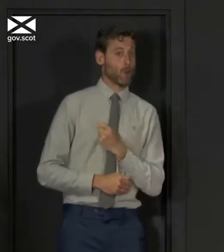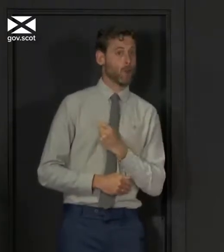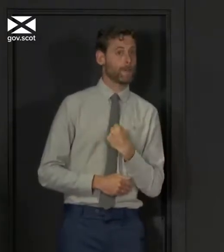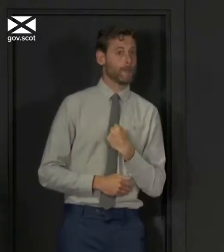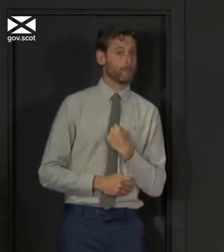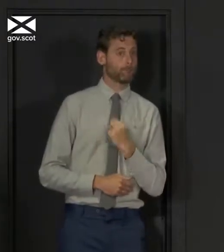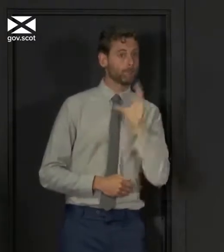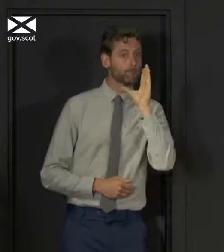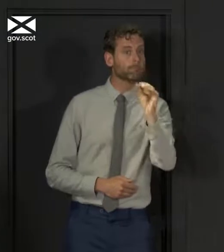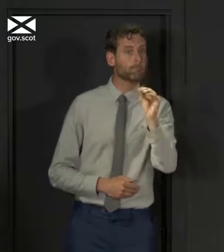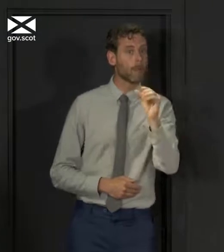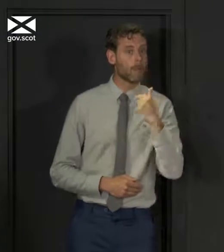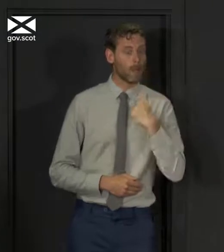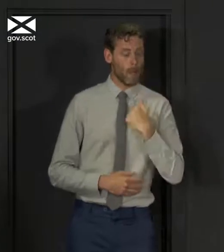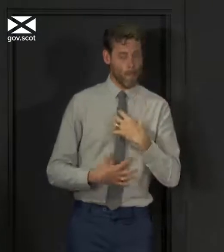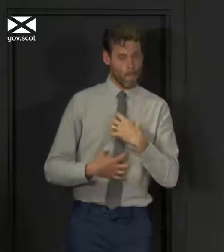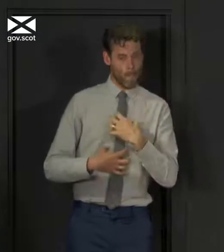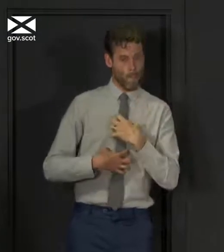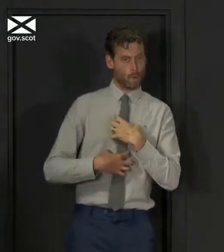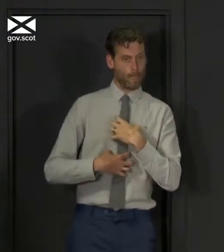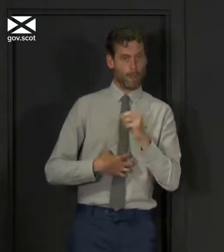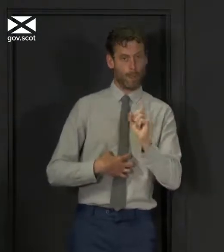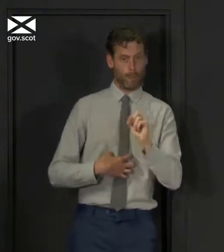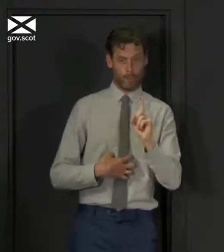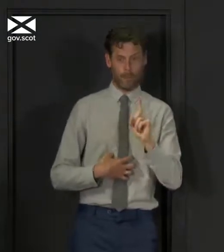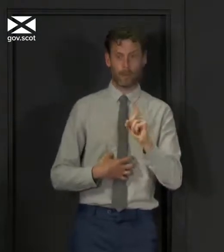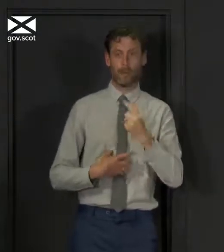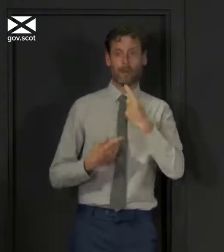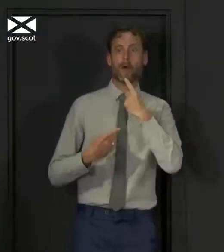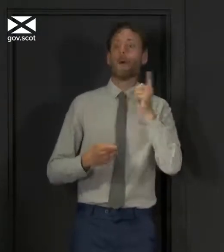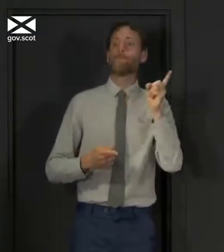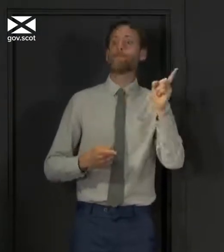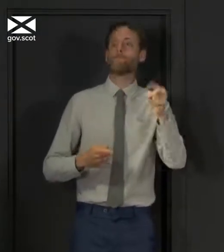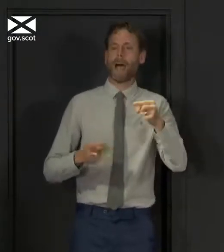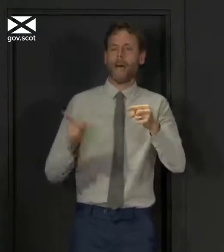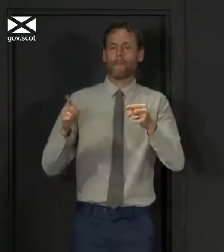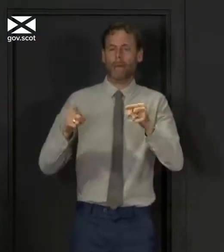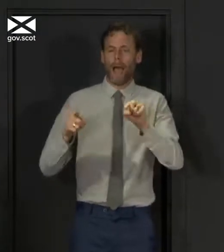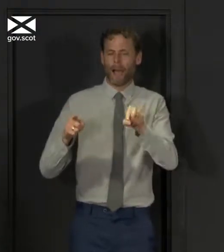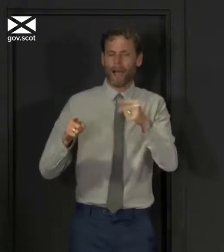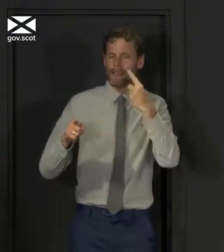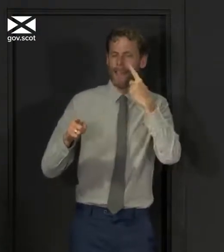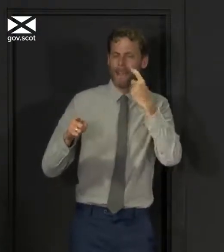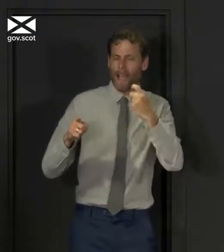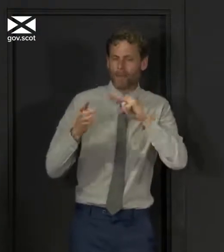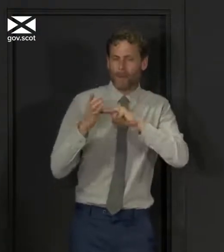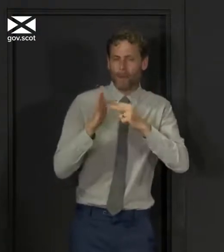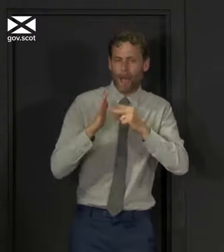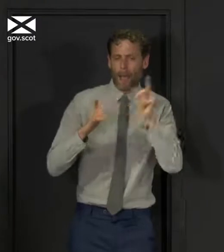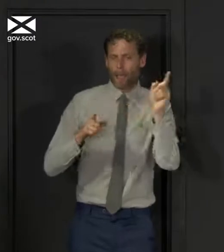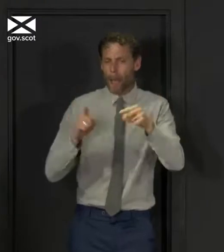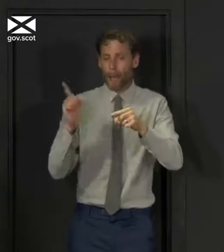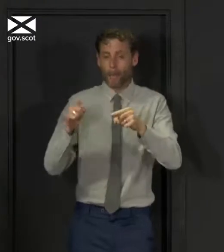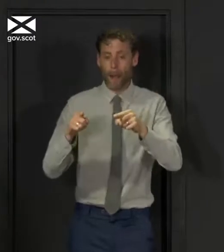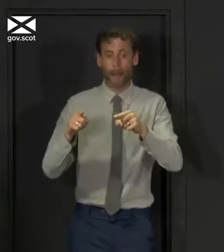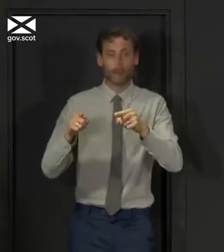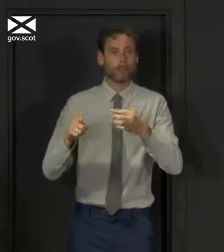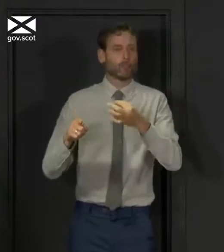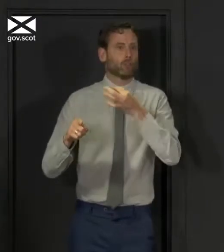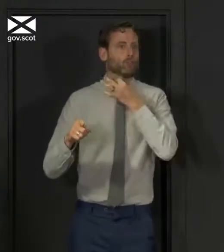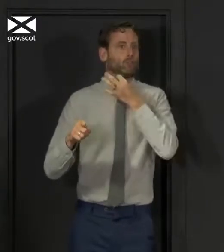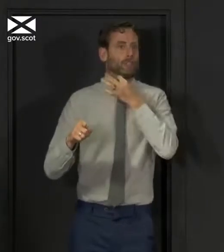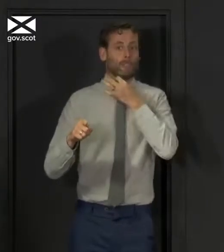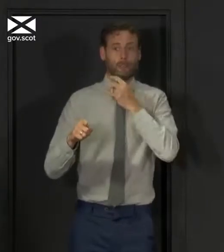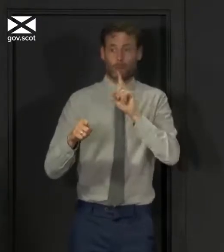I worry that the limited changes we are making to these rules, the very careful changes, might lead to much greater change